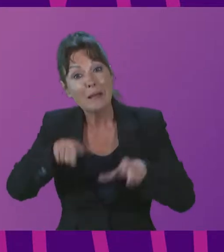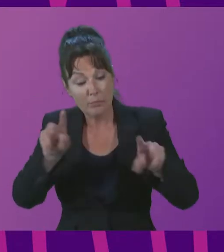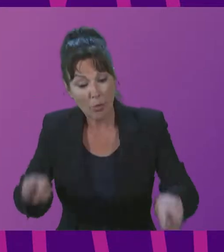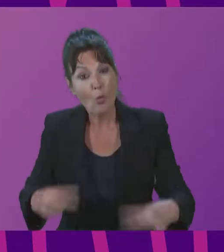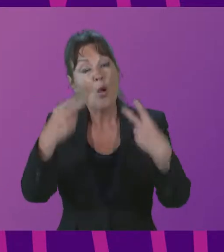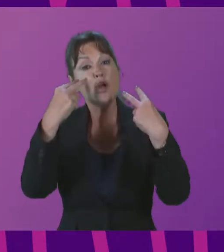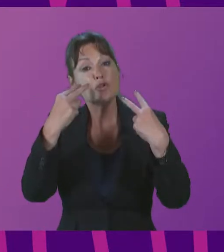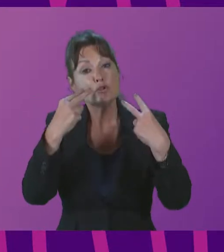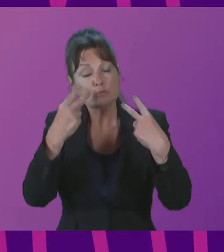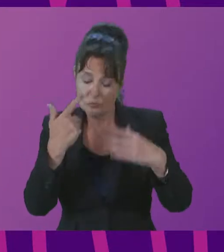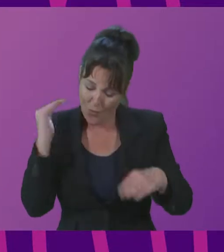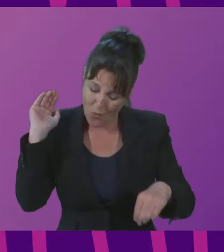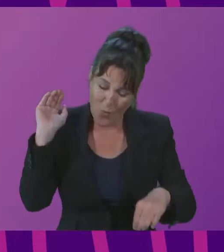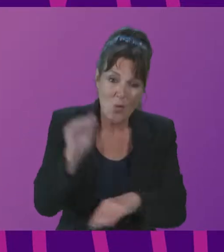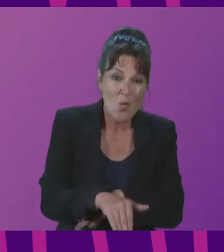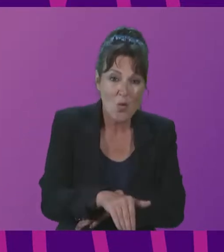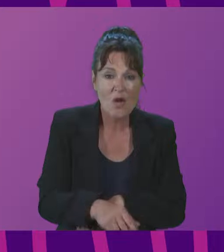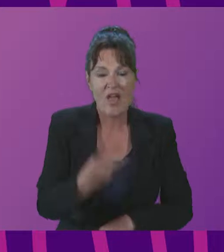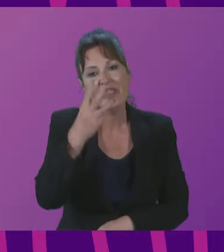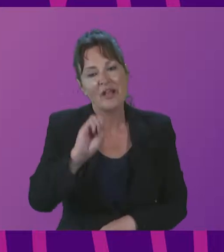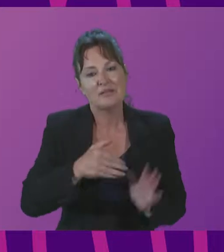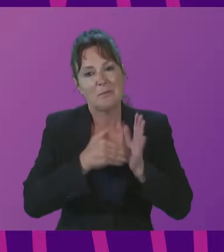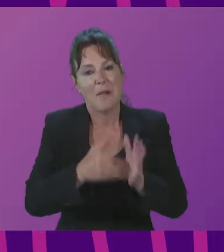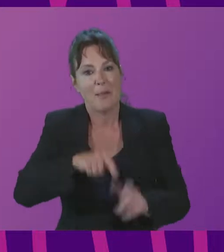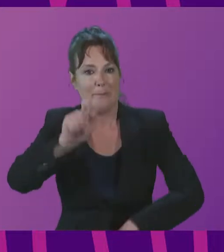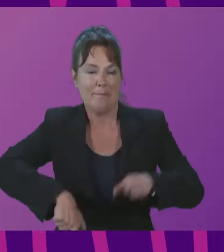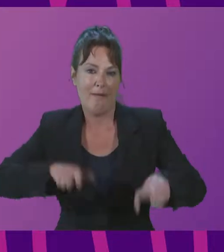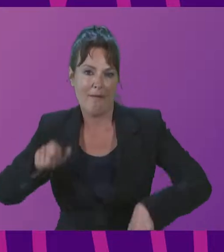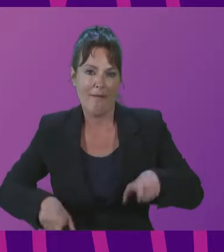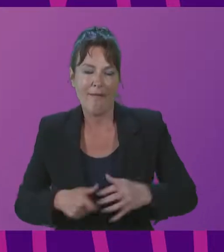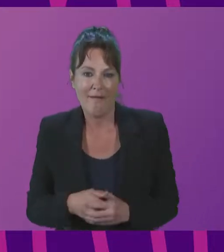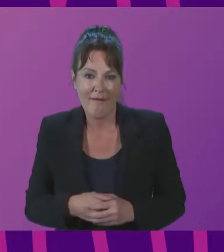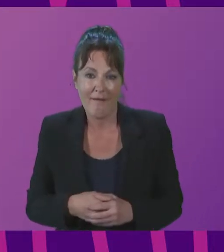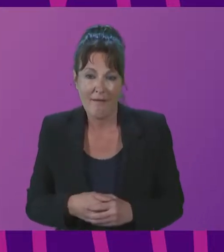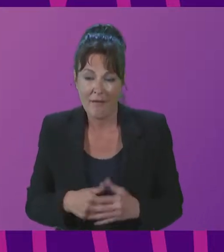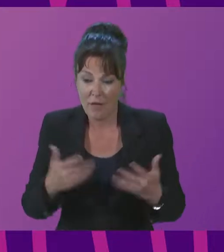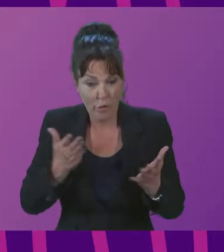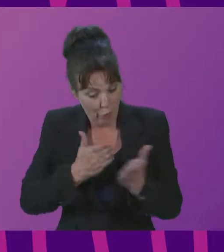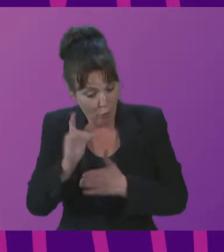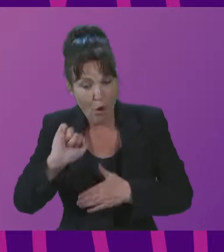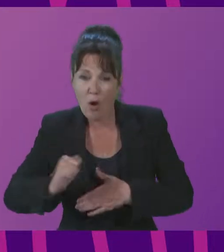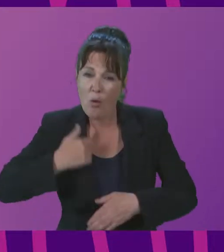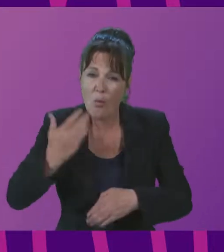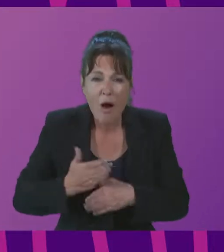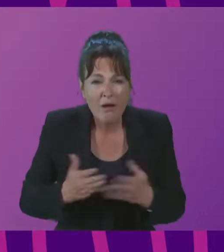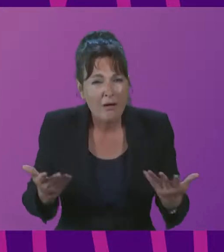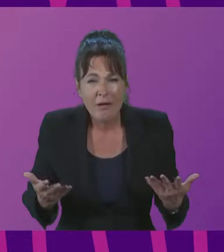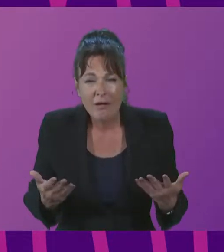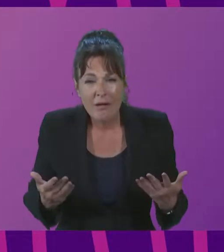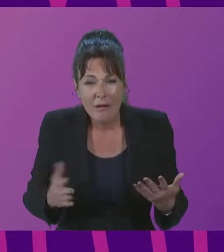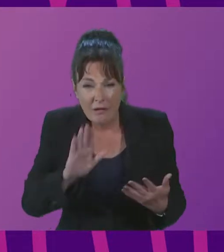30 million people with what we did. More than